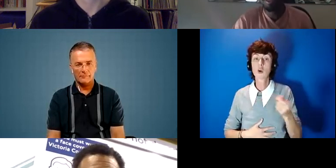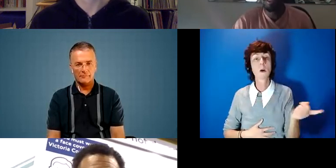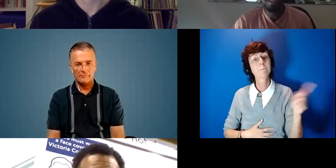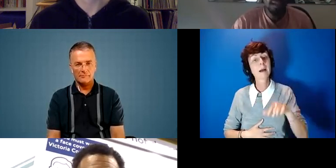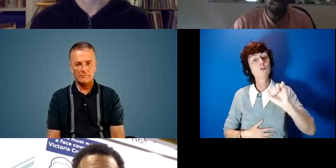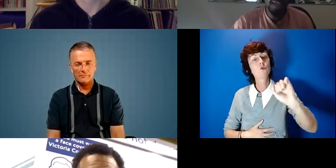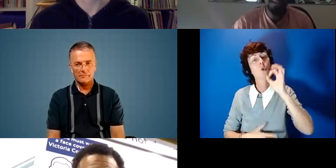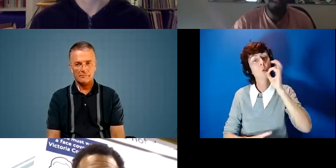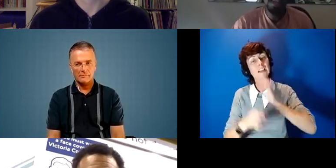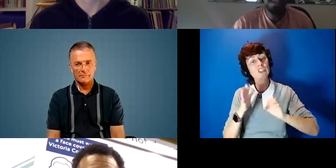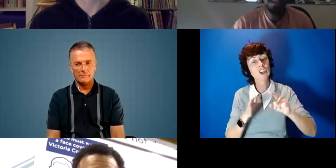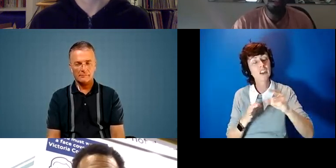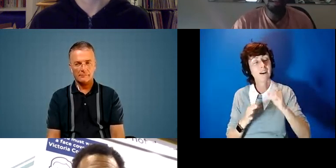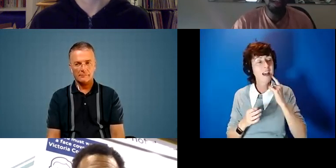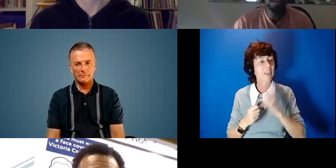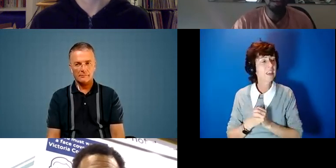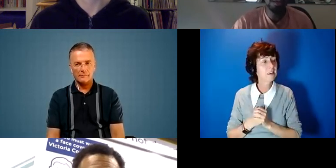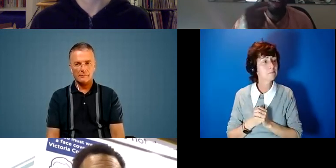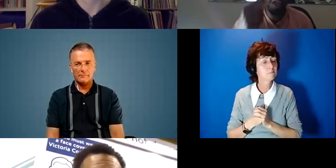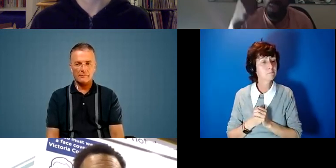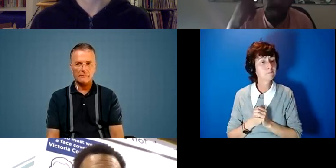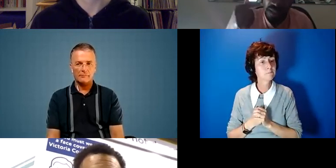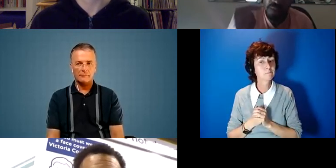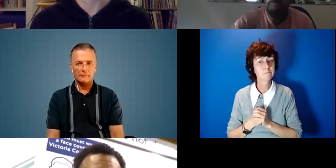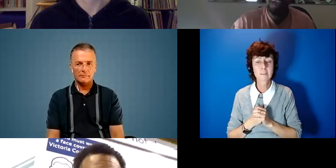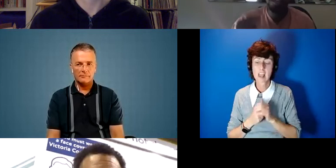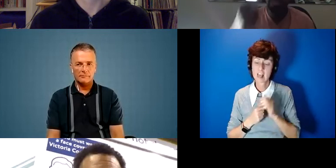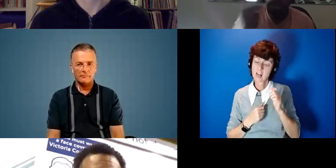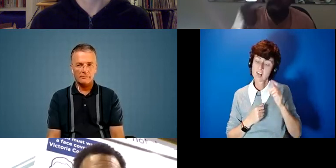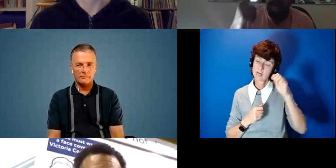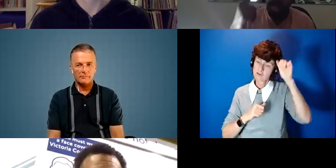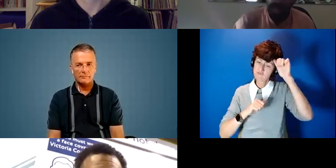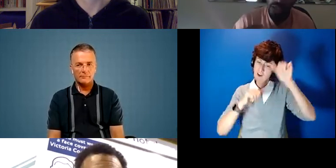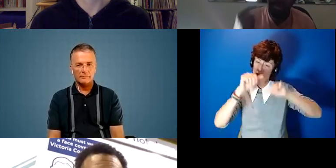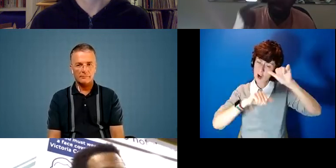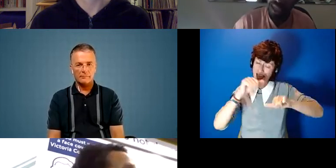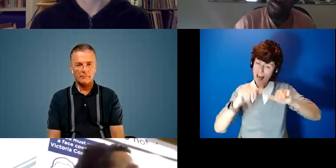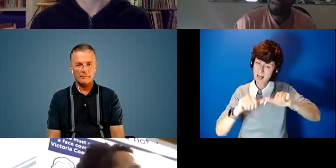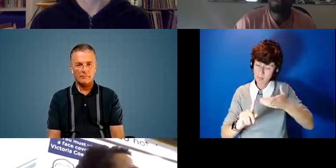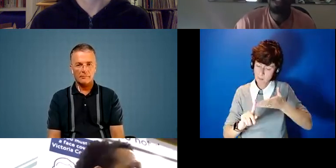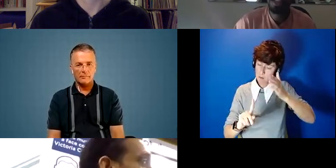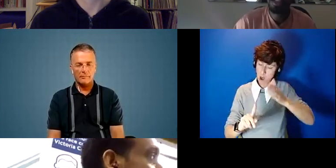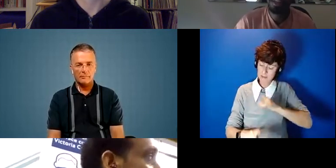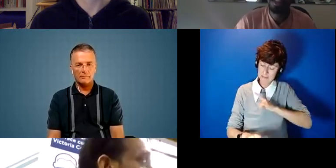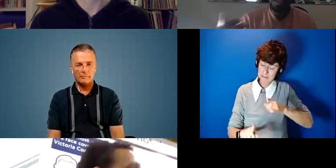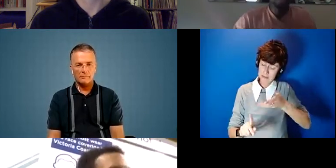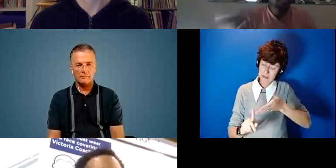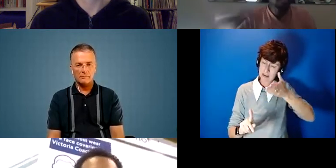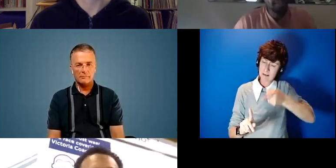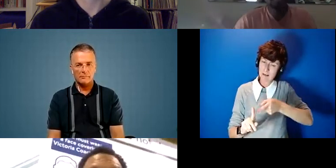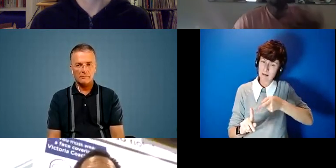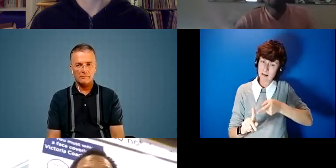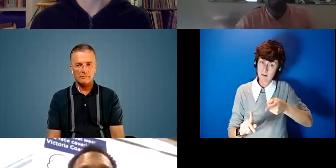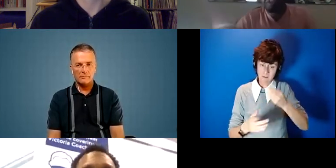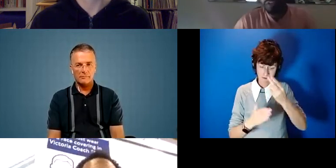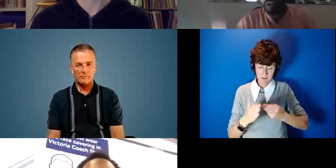and i and i think perhaps it's it's it's about the rationale the purpose and the intention behind the funding i think artists like